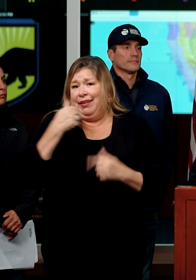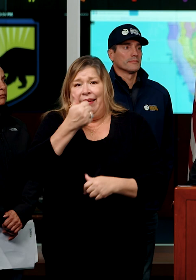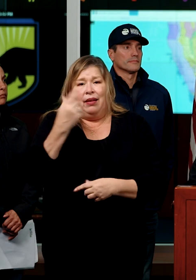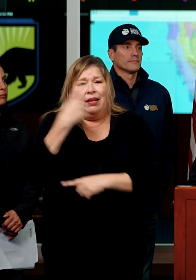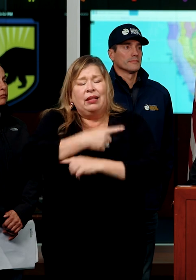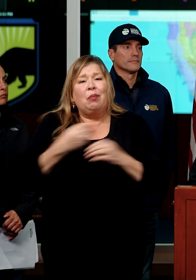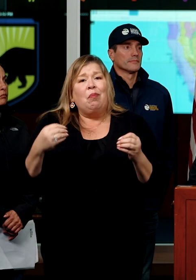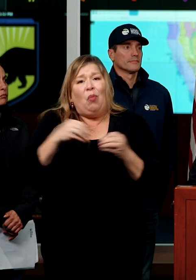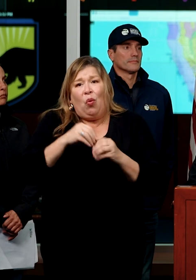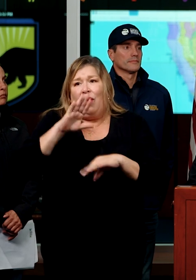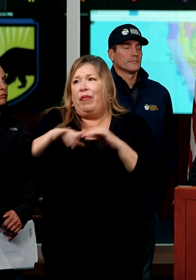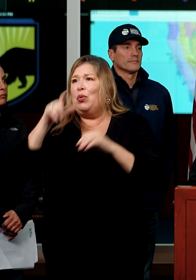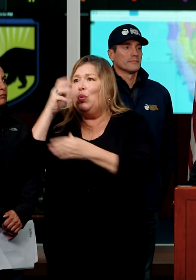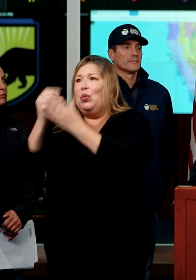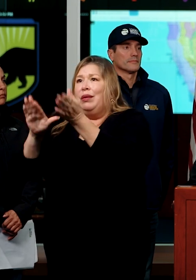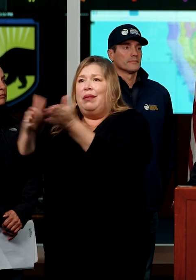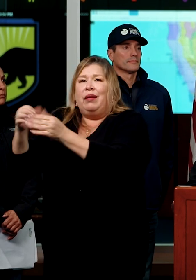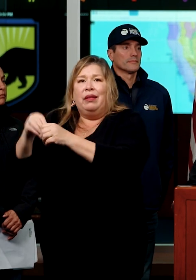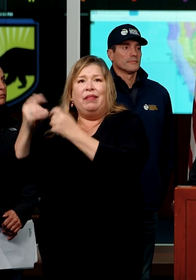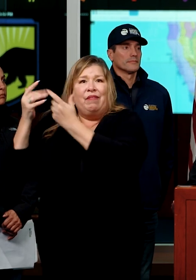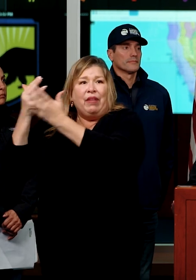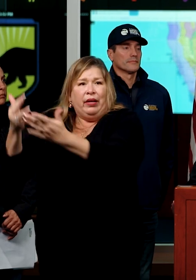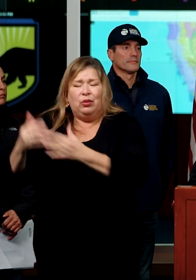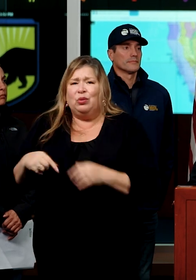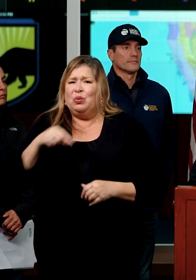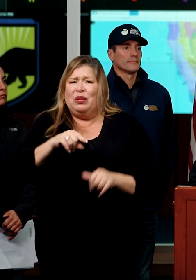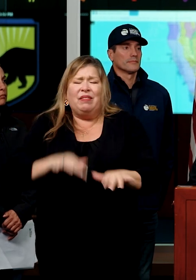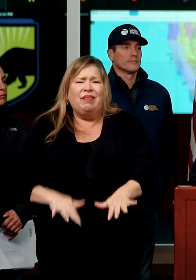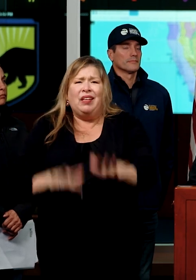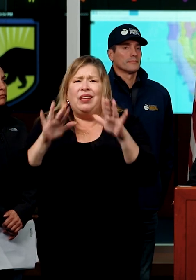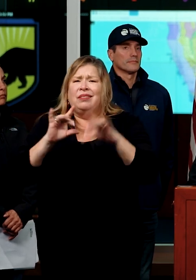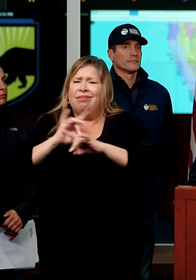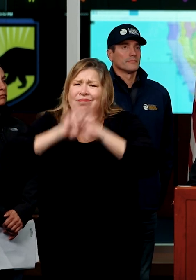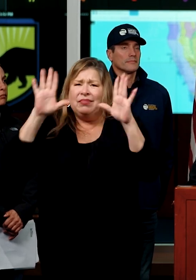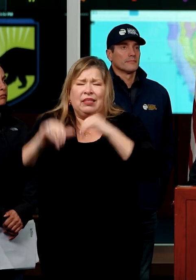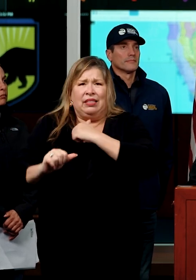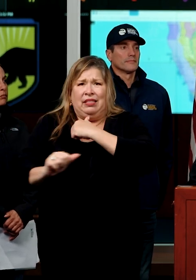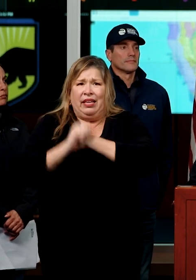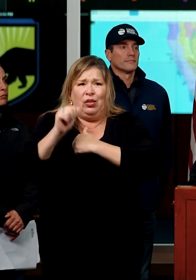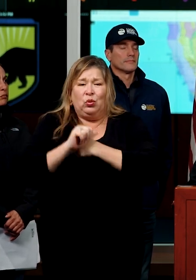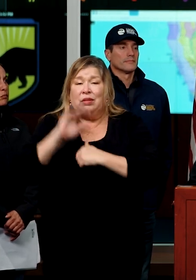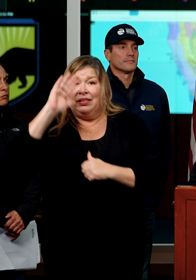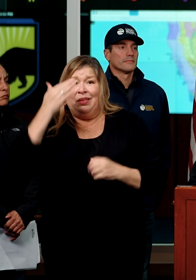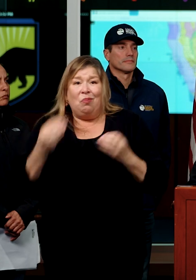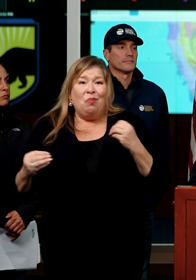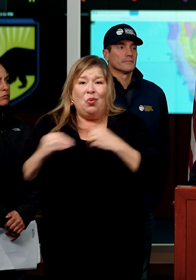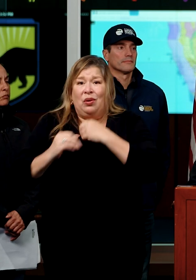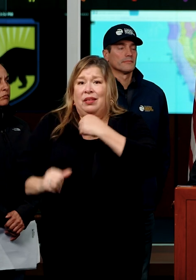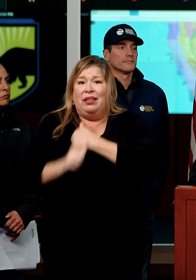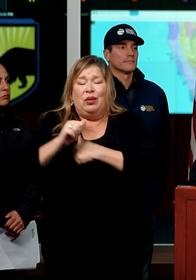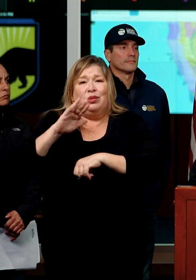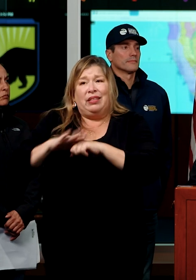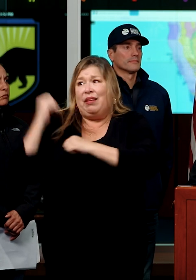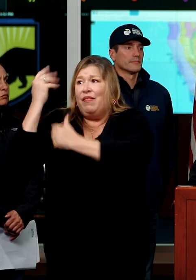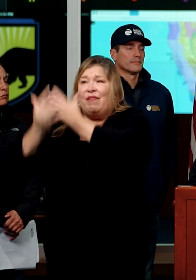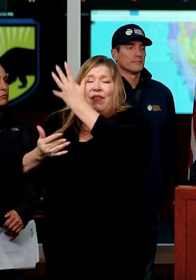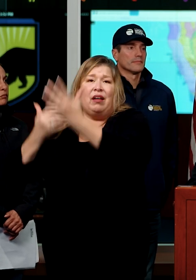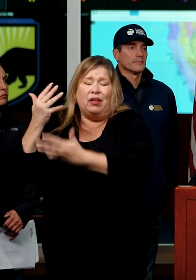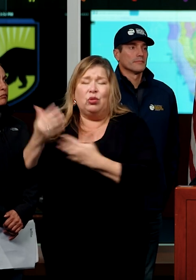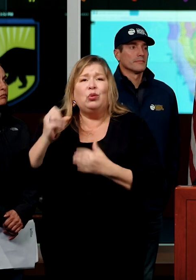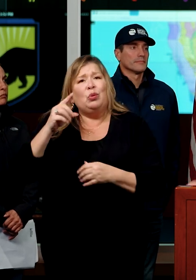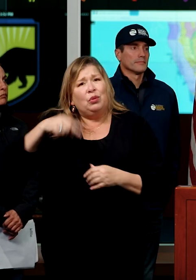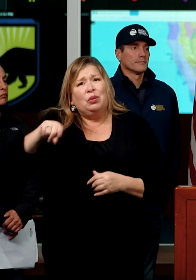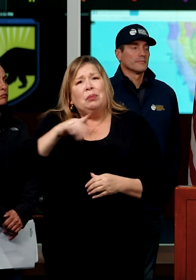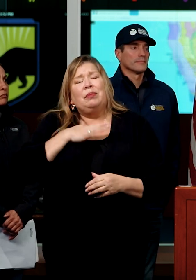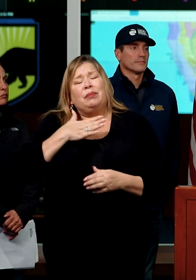floods are deadly and have now turned to be more deadly than even the wildfires here in the state of California. Common sense,